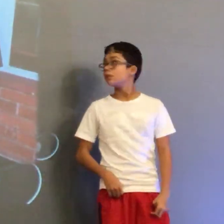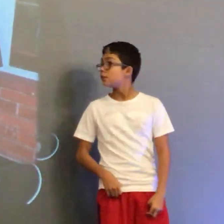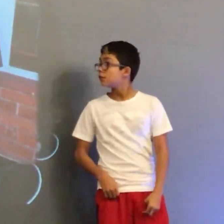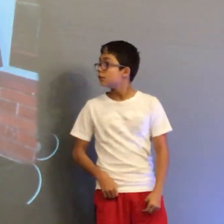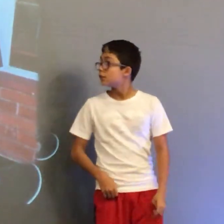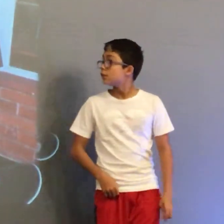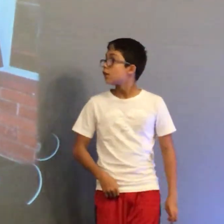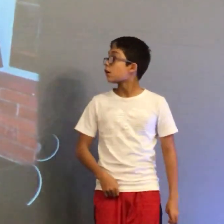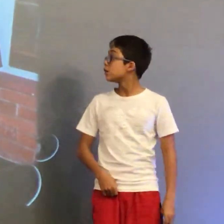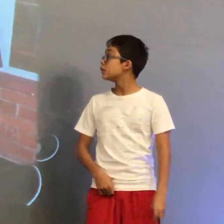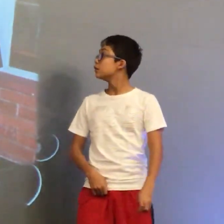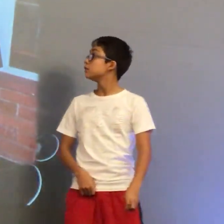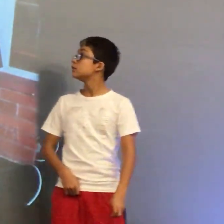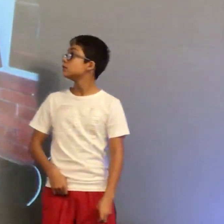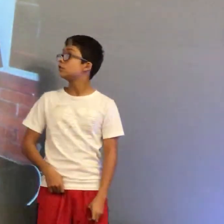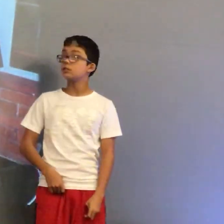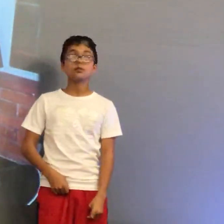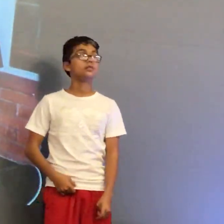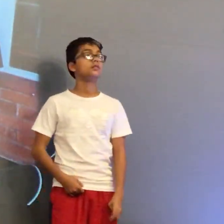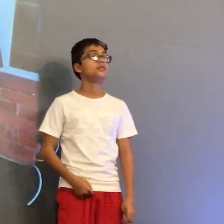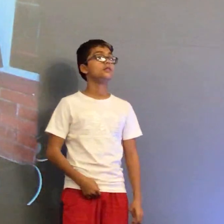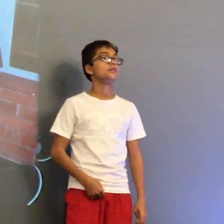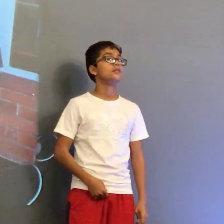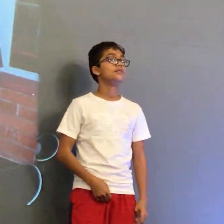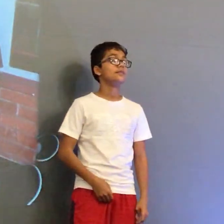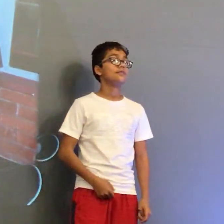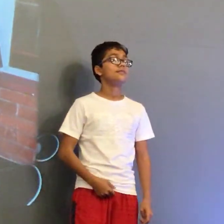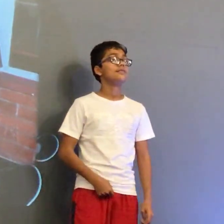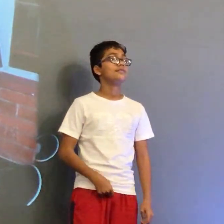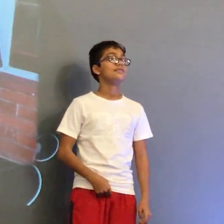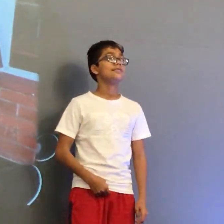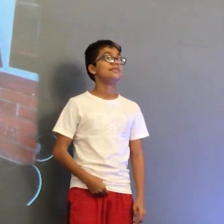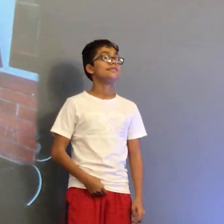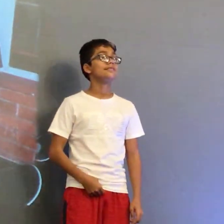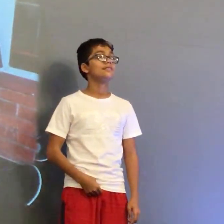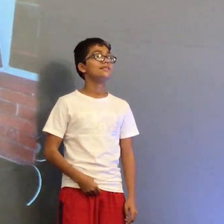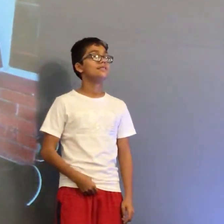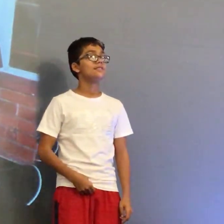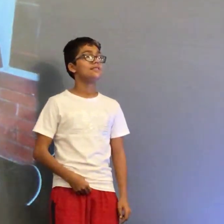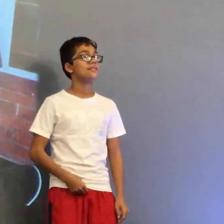Brittany, Brittany. Brittany, thank you. All right, so Brittany's going to come on up. Thank you.